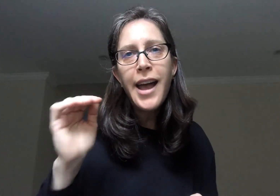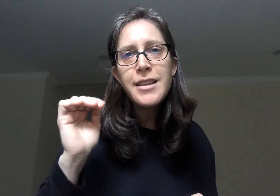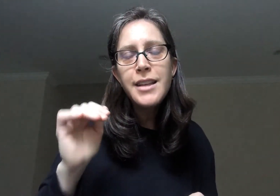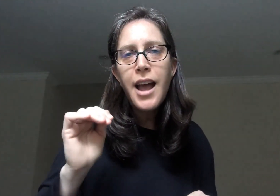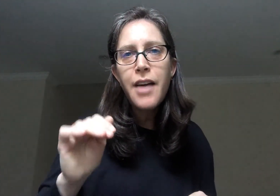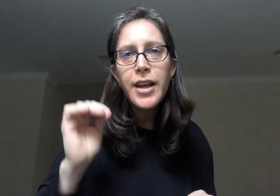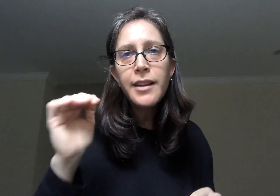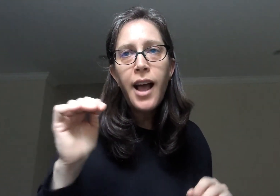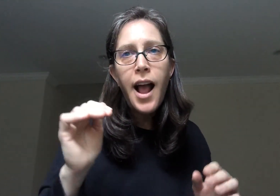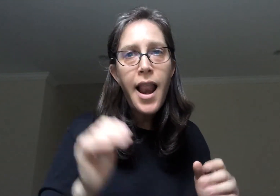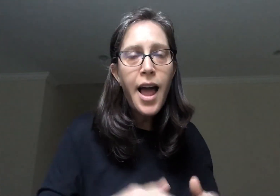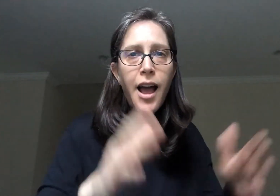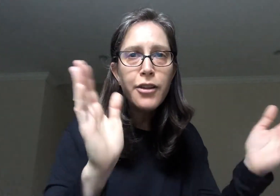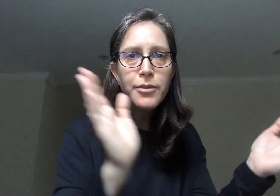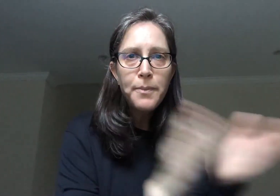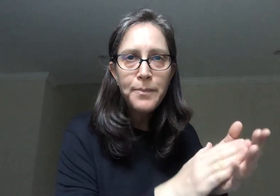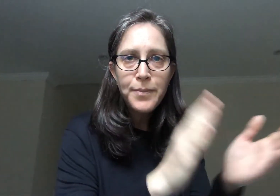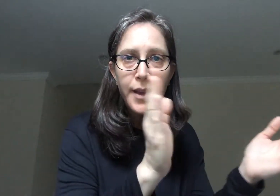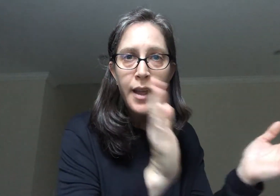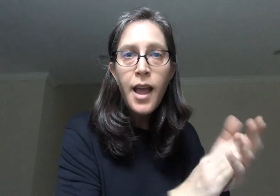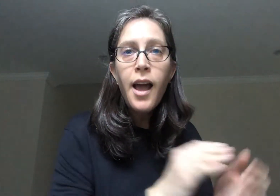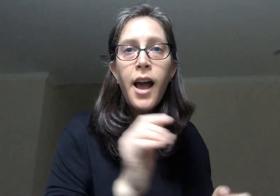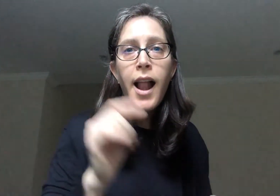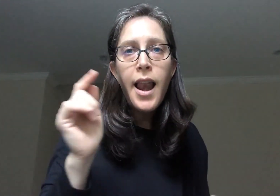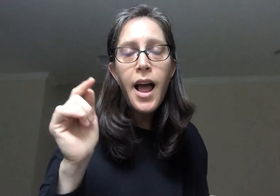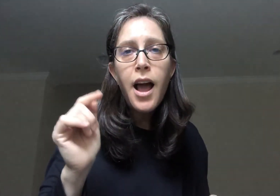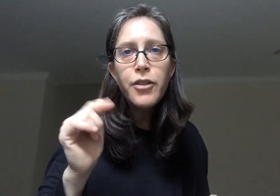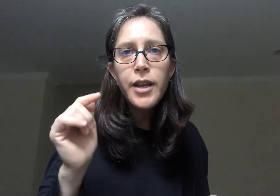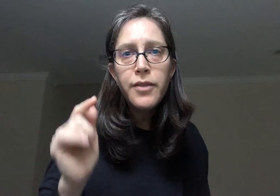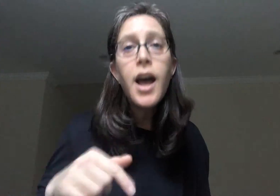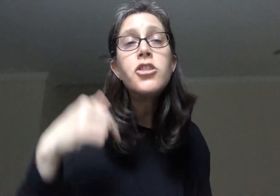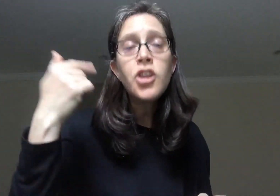Eretz. Zavat. Chalav. Chalav Udevash.